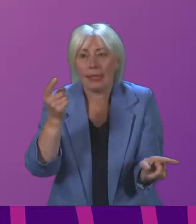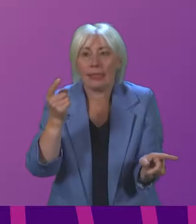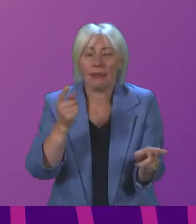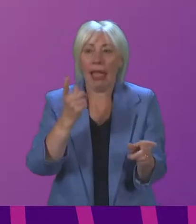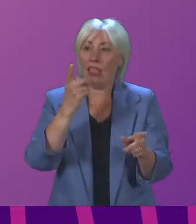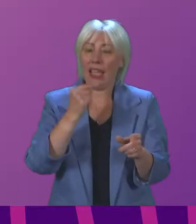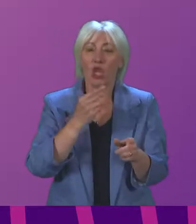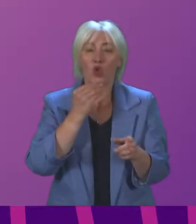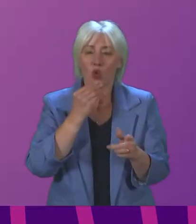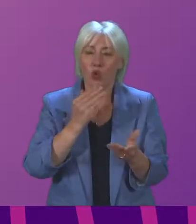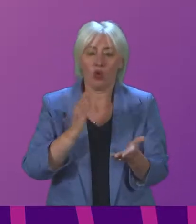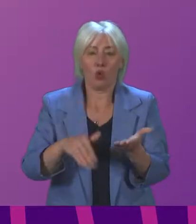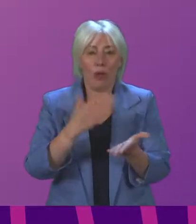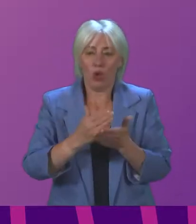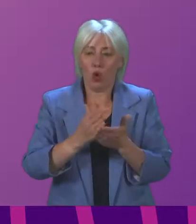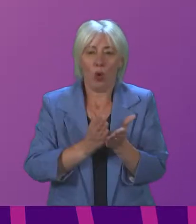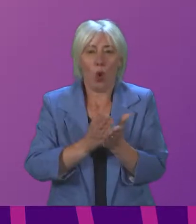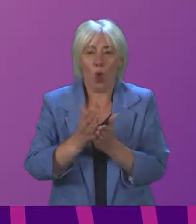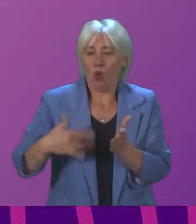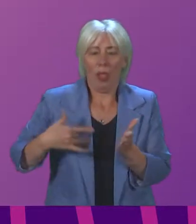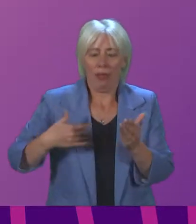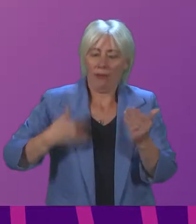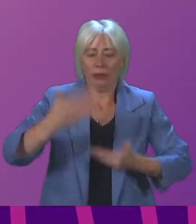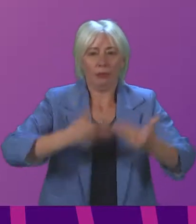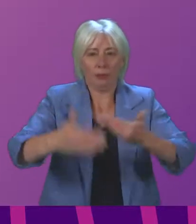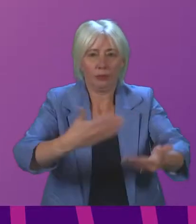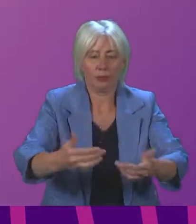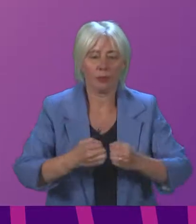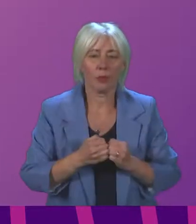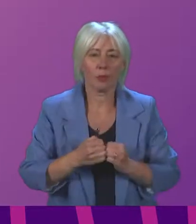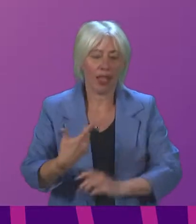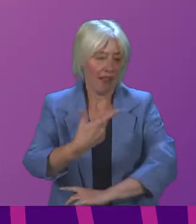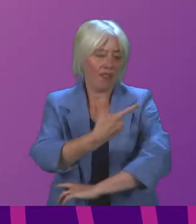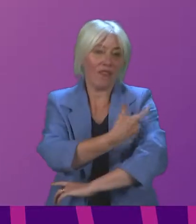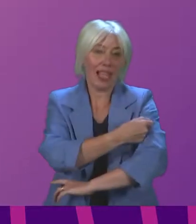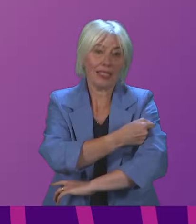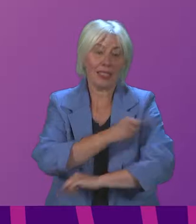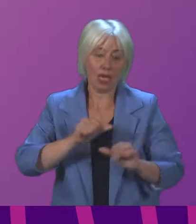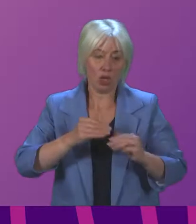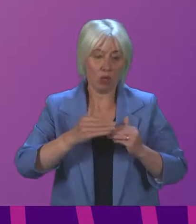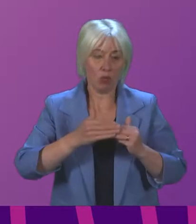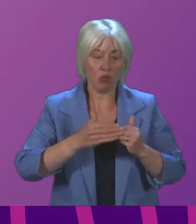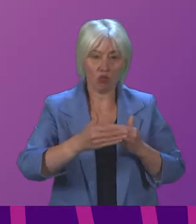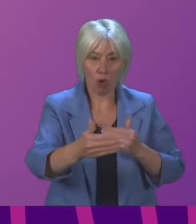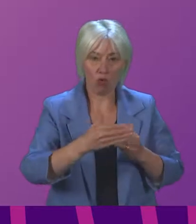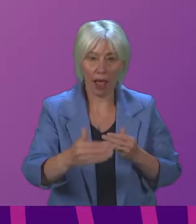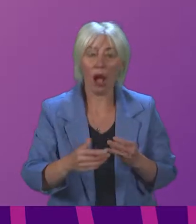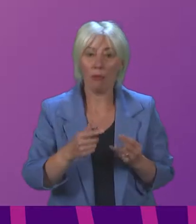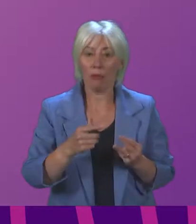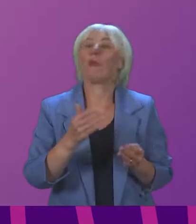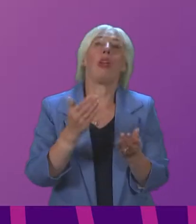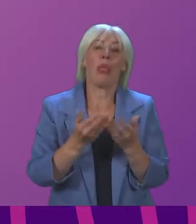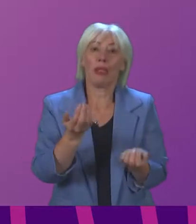the way in which we all live our lives. The vaccination programme has fundamentally changed the balance of harms